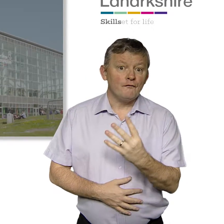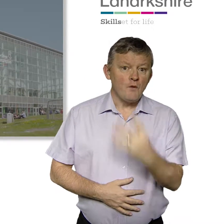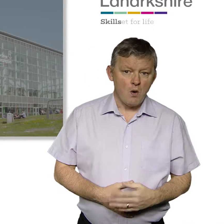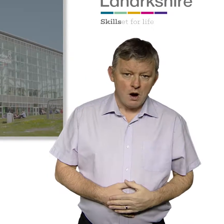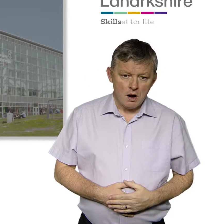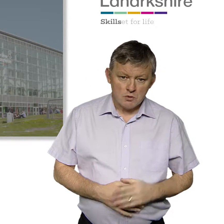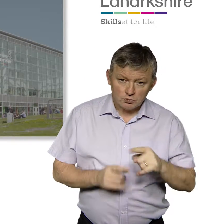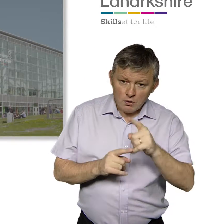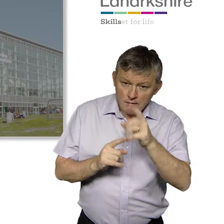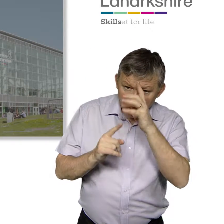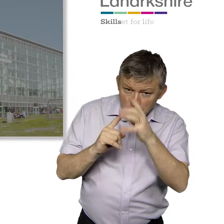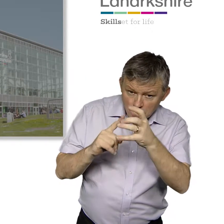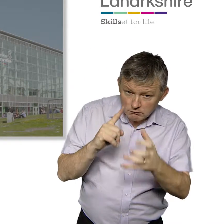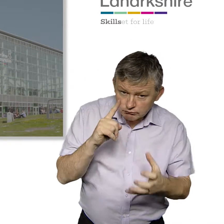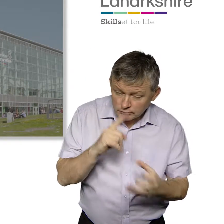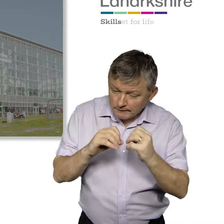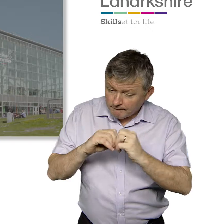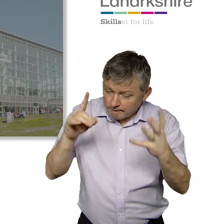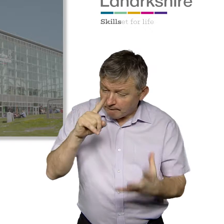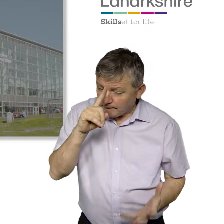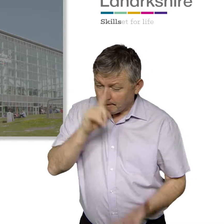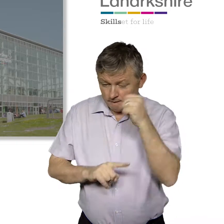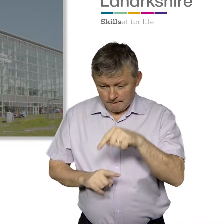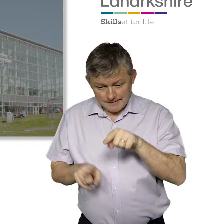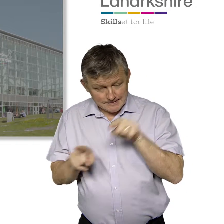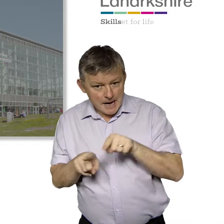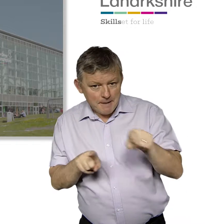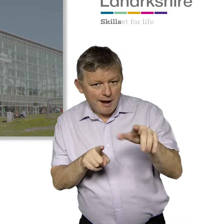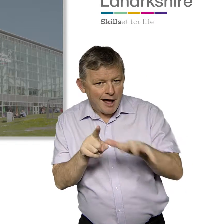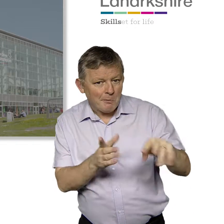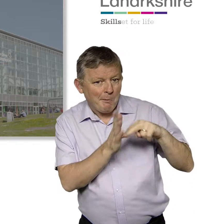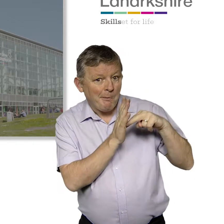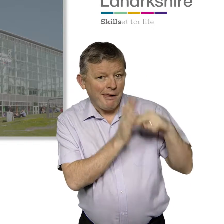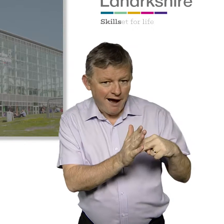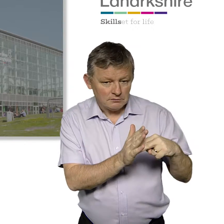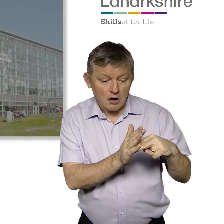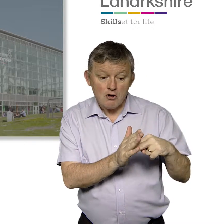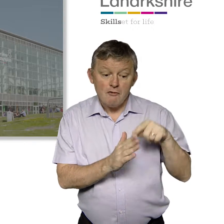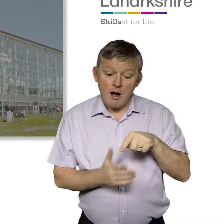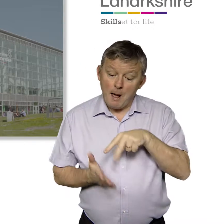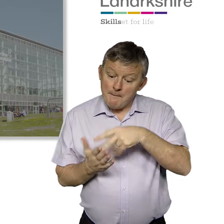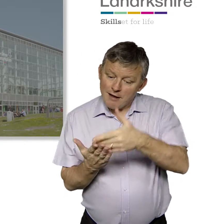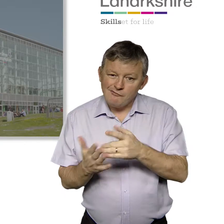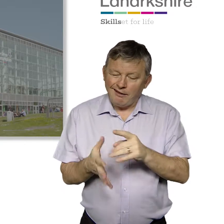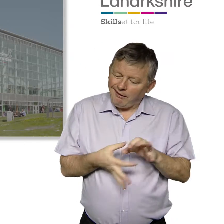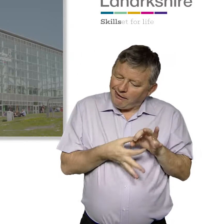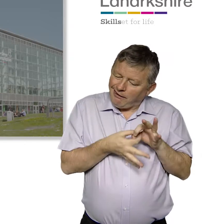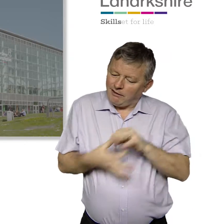period 2018 to 2024 to achieve the same long-term goals as the National Plan,